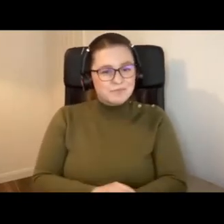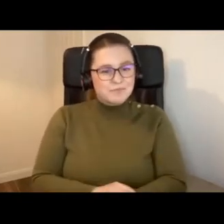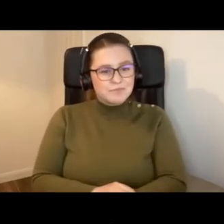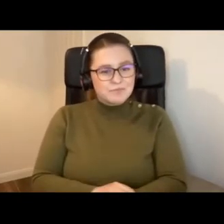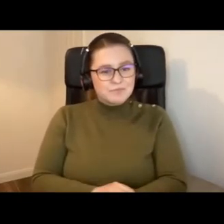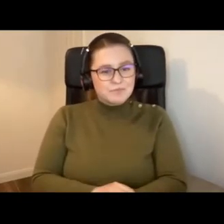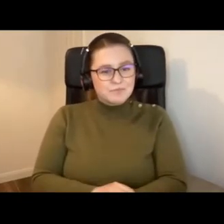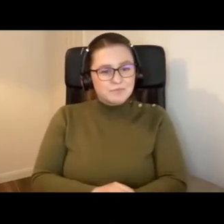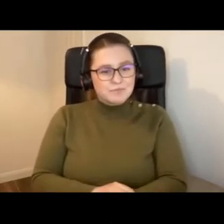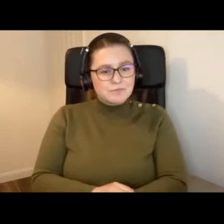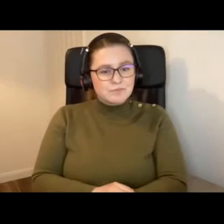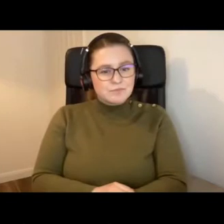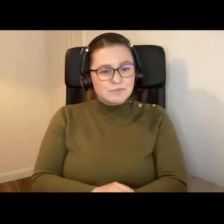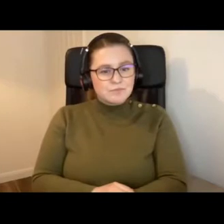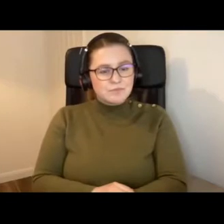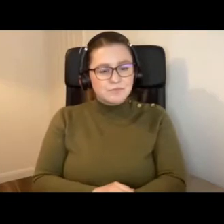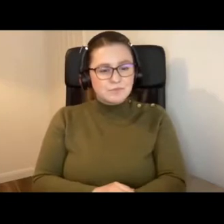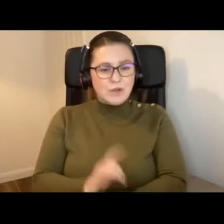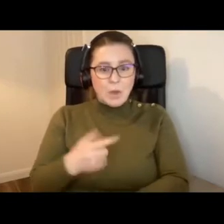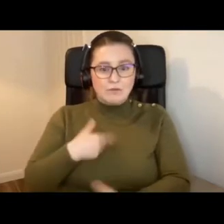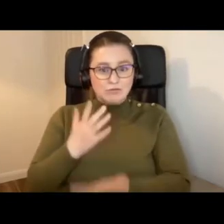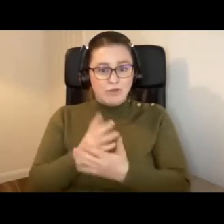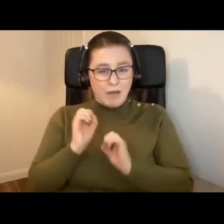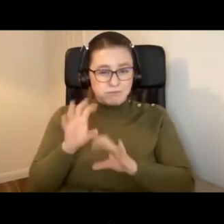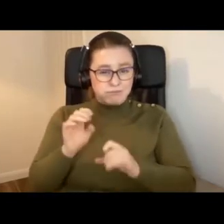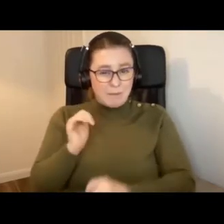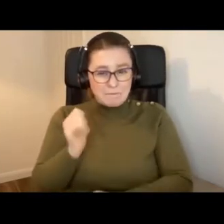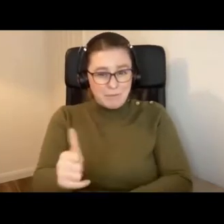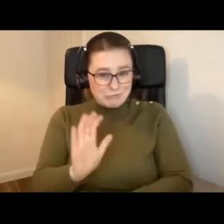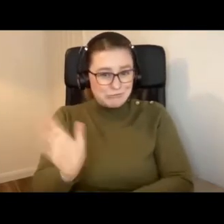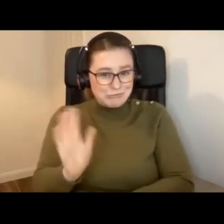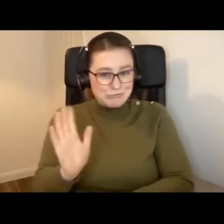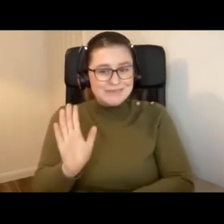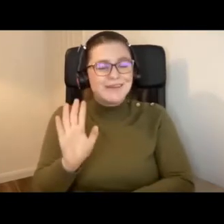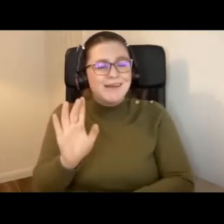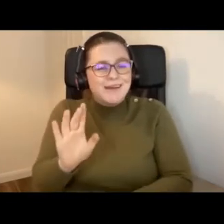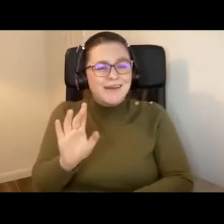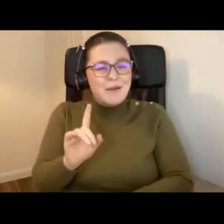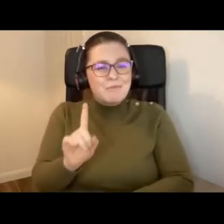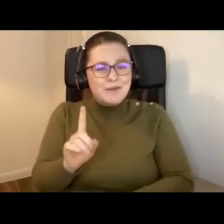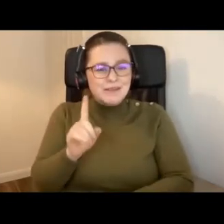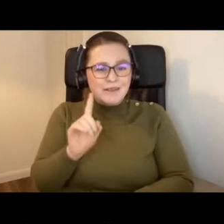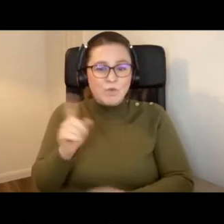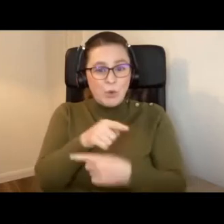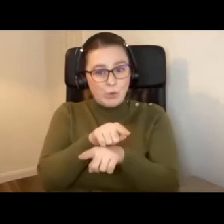So I will not be taking long in terms of speaking, because it's for you, it's for our